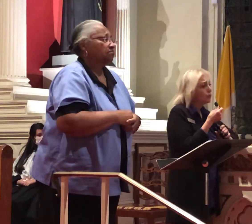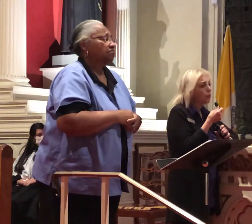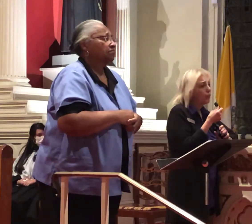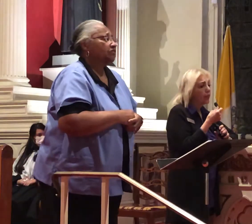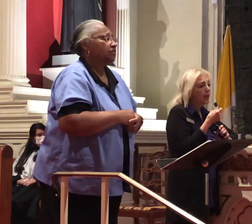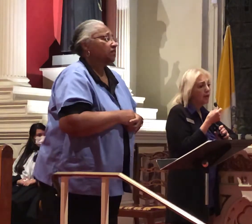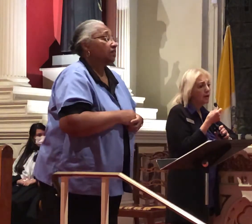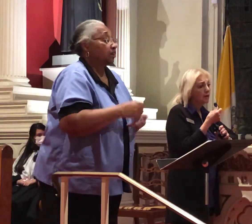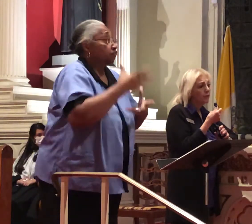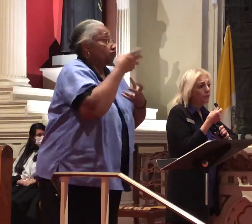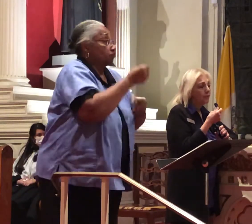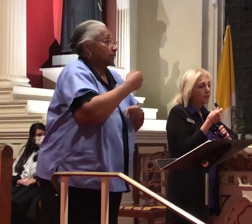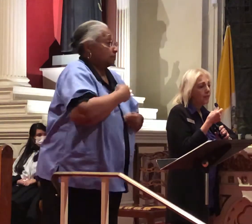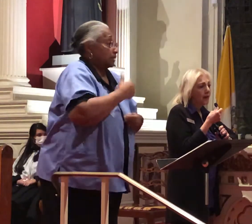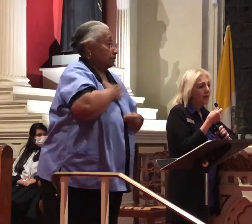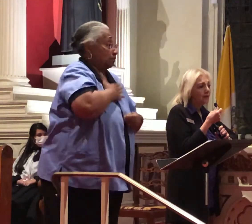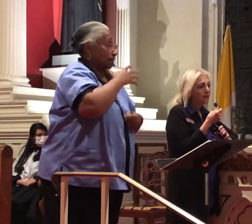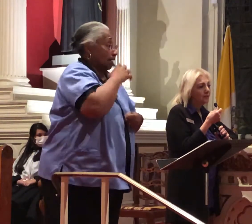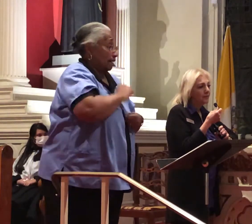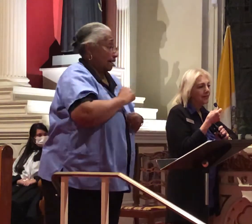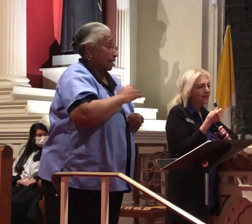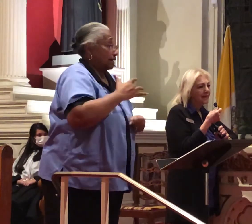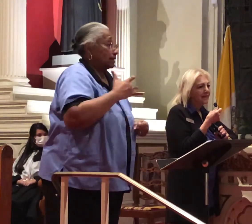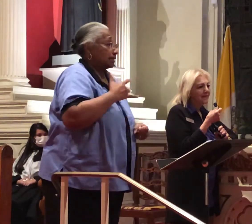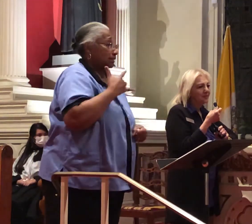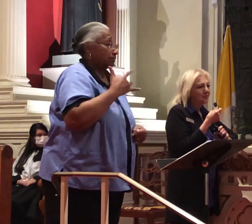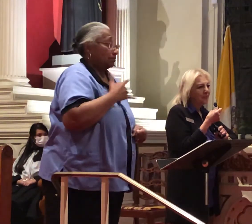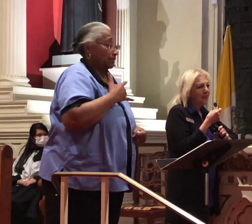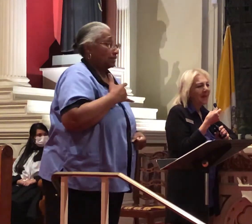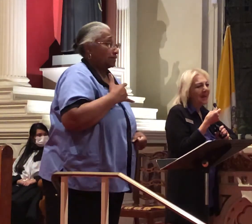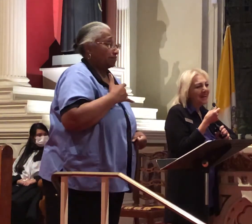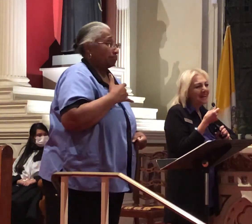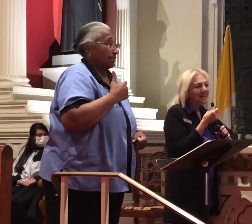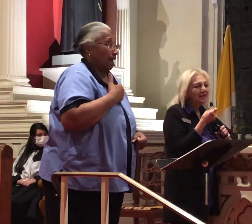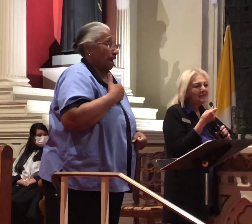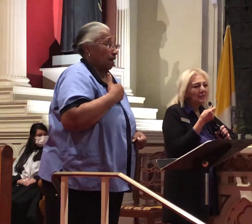and trust me at my age it feels very tender 37